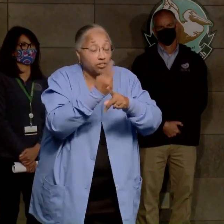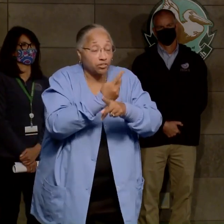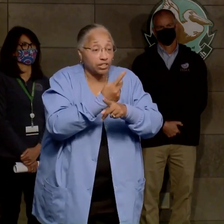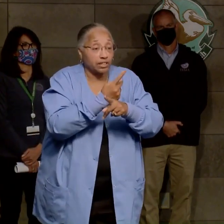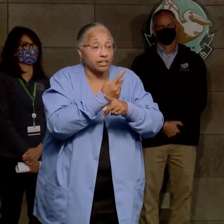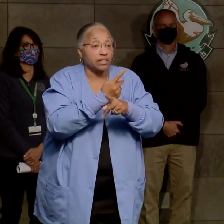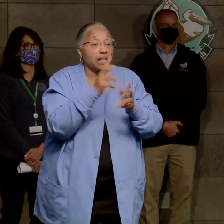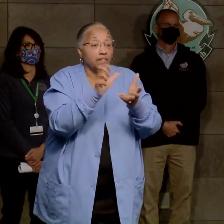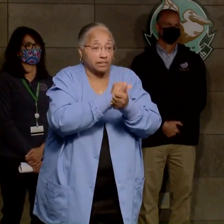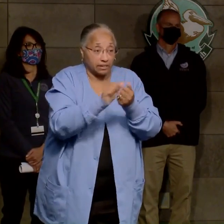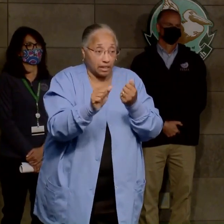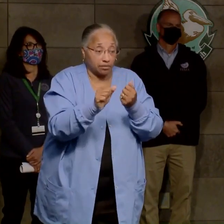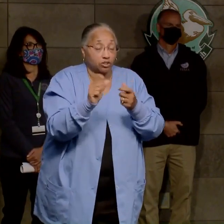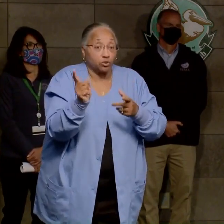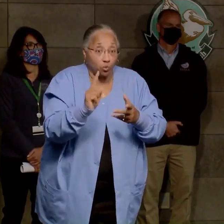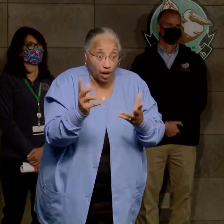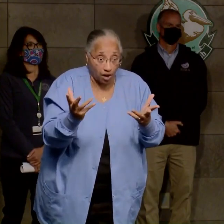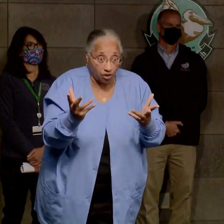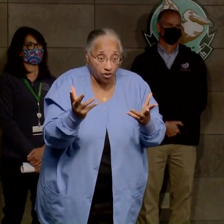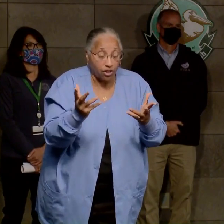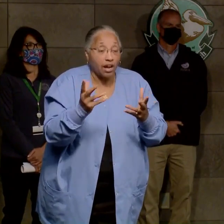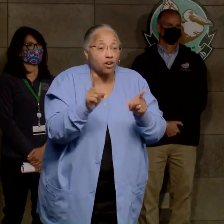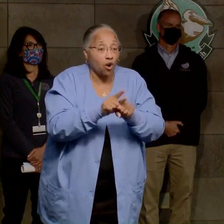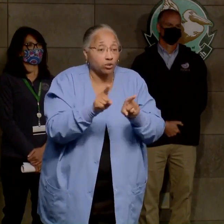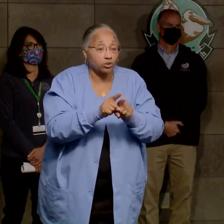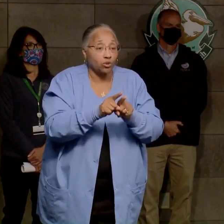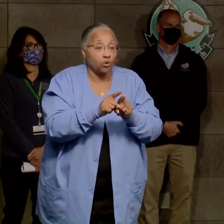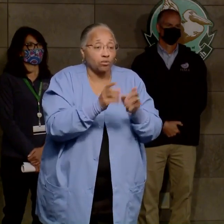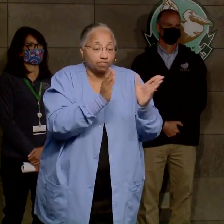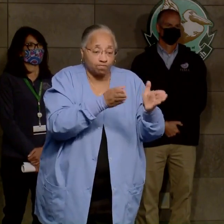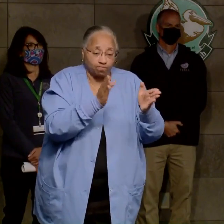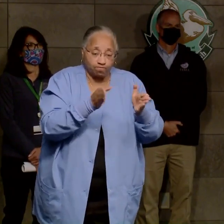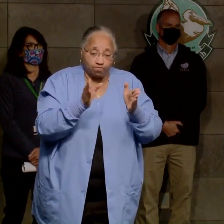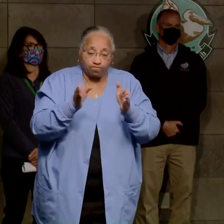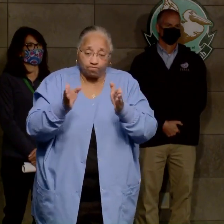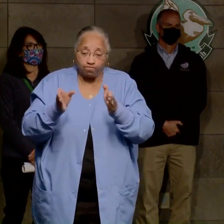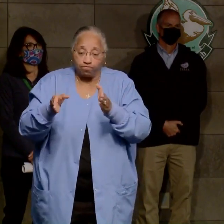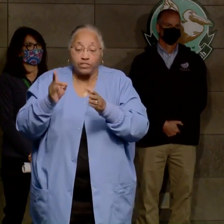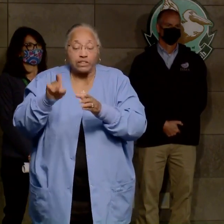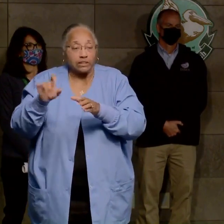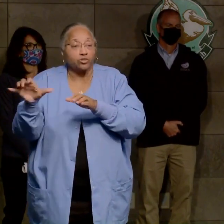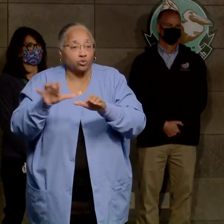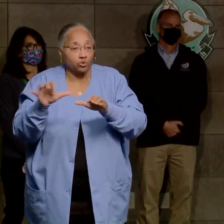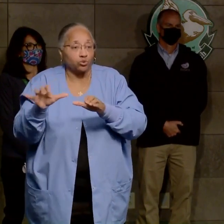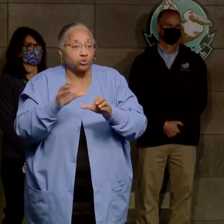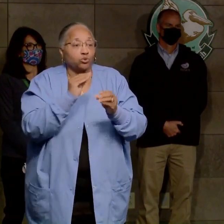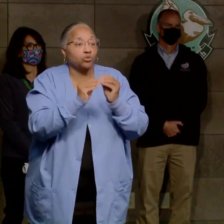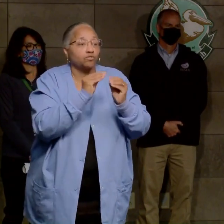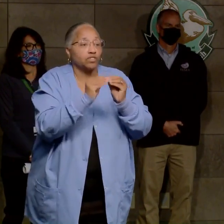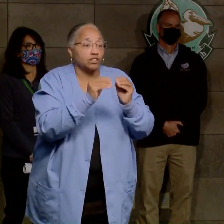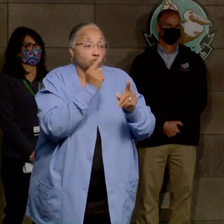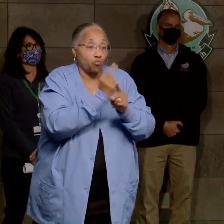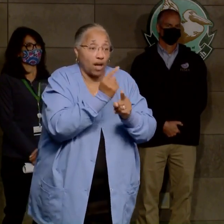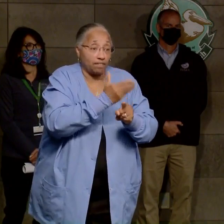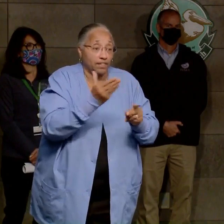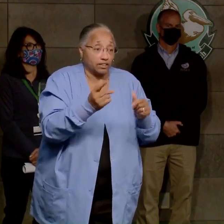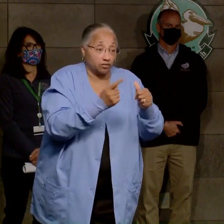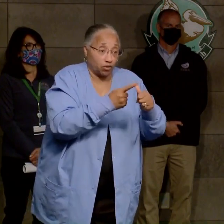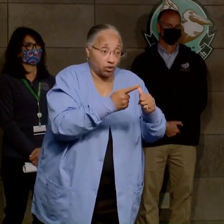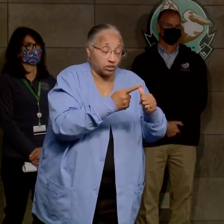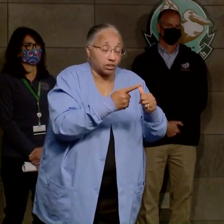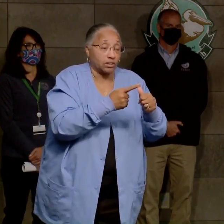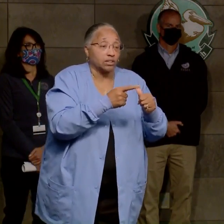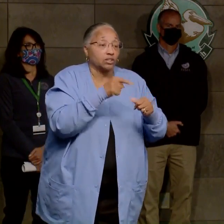is and the sequence that they need to operate in so that they're fixing the right things first to restore